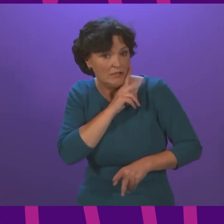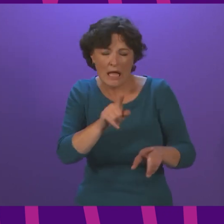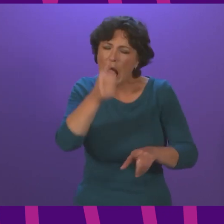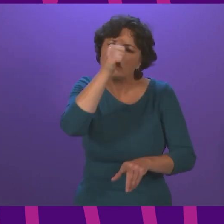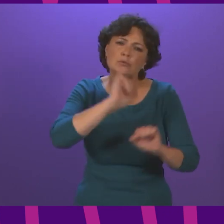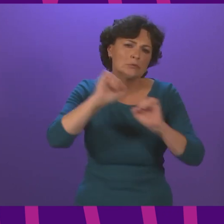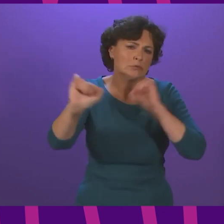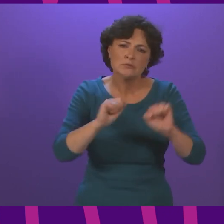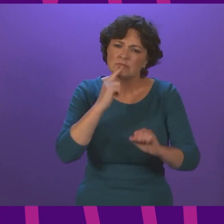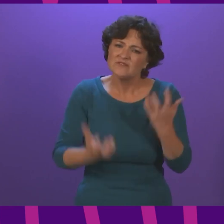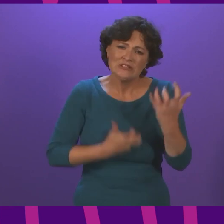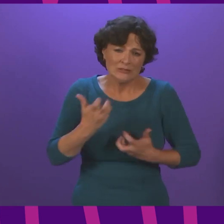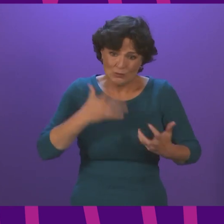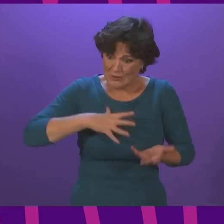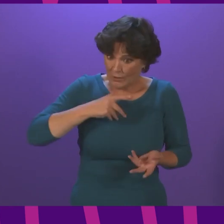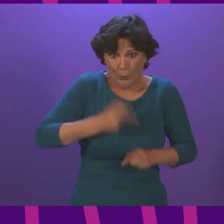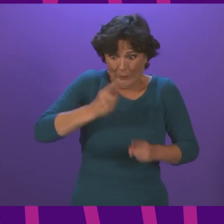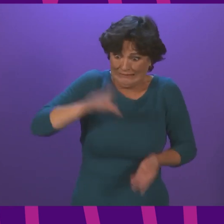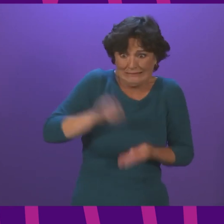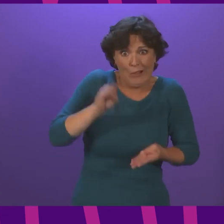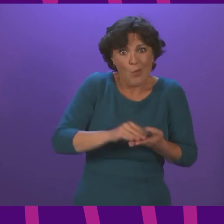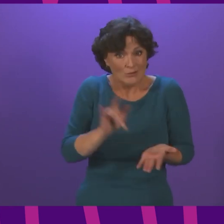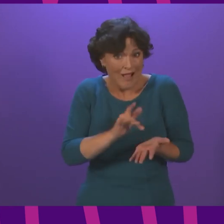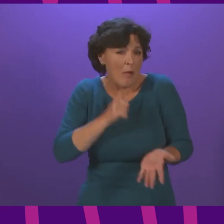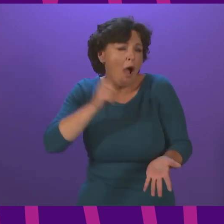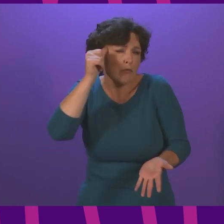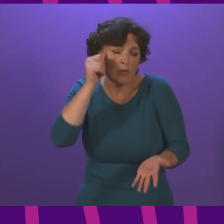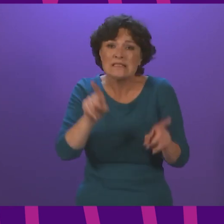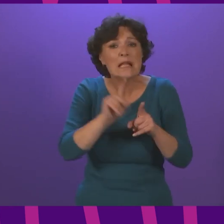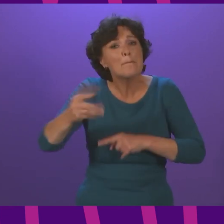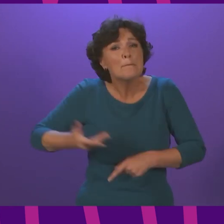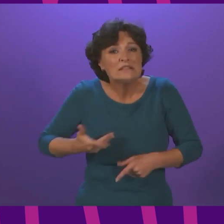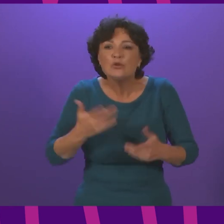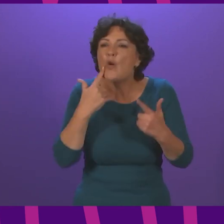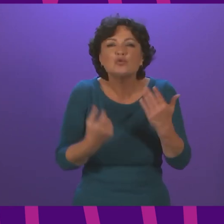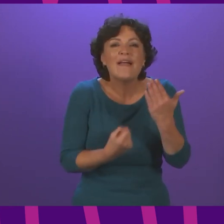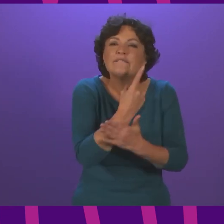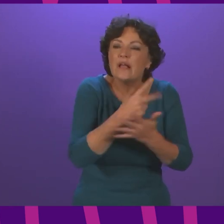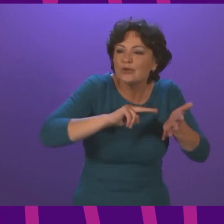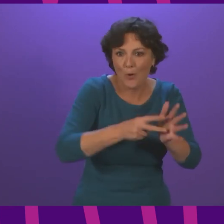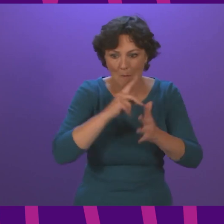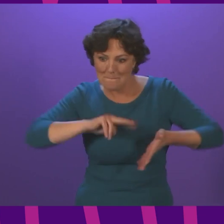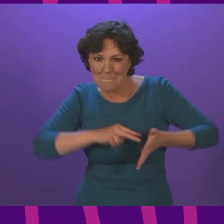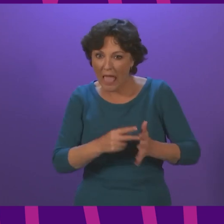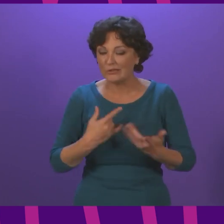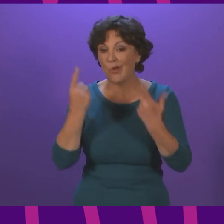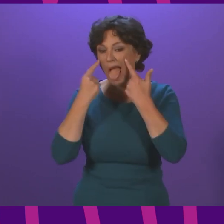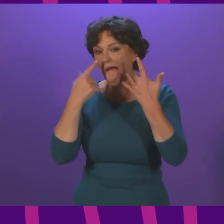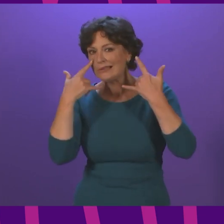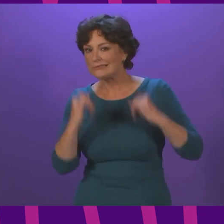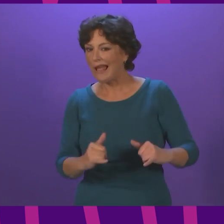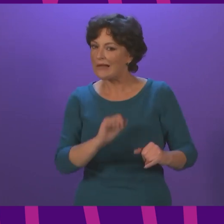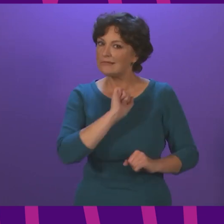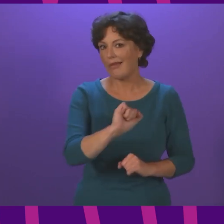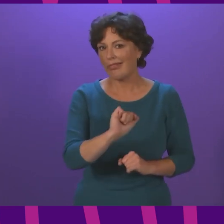frustration for users who wanted to download the app as quickly as possible, and also for businesses and events organisers who were planning to test their